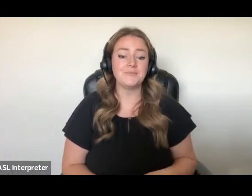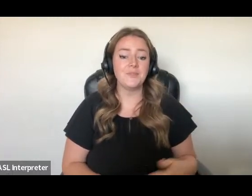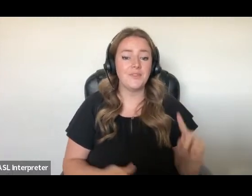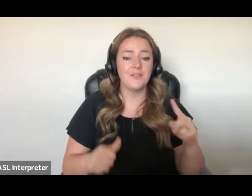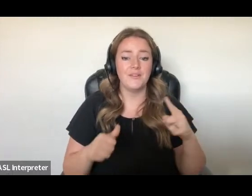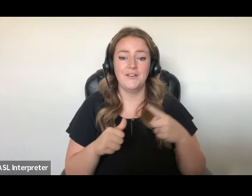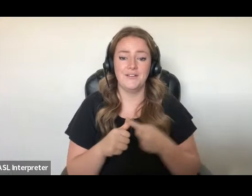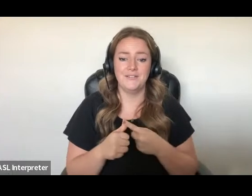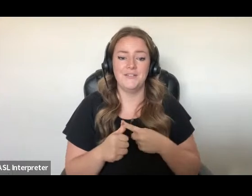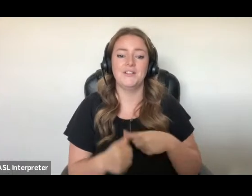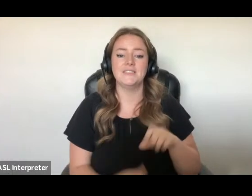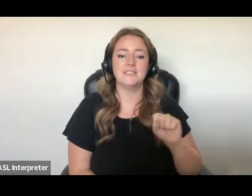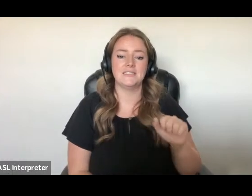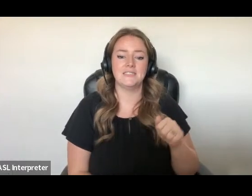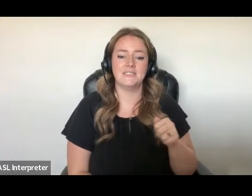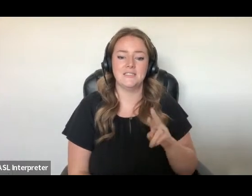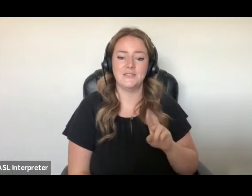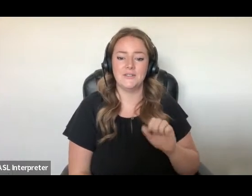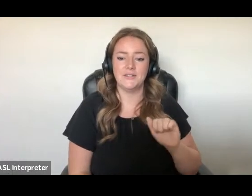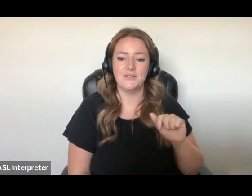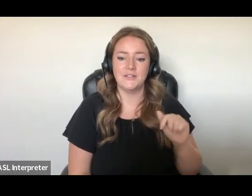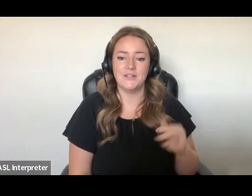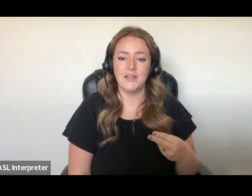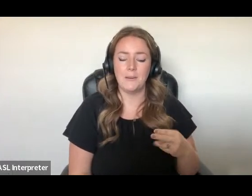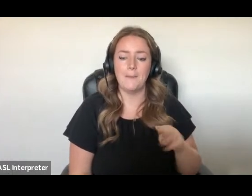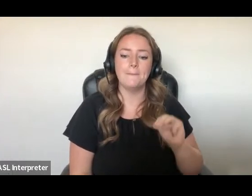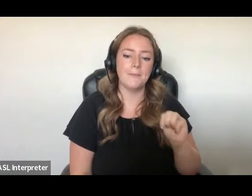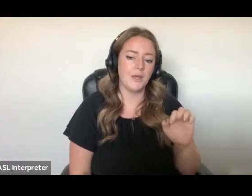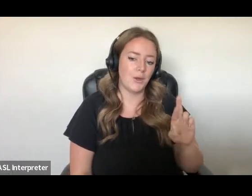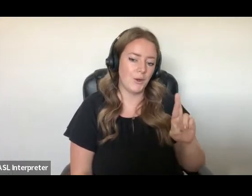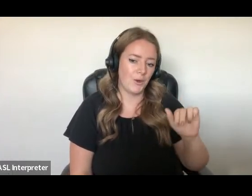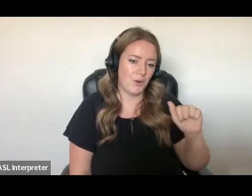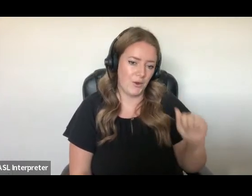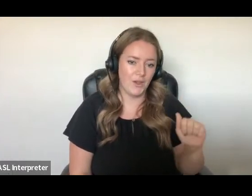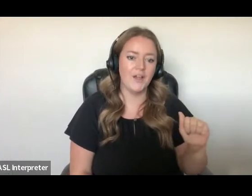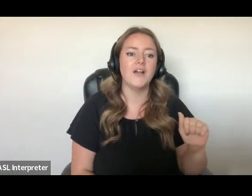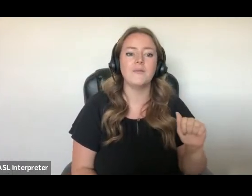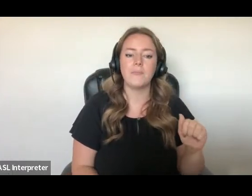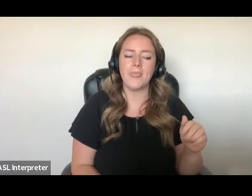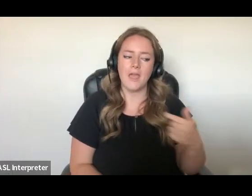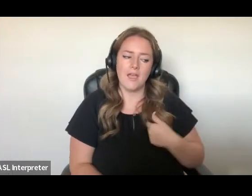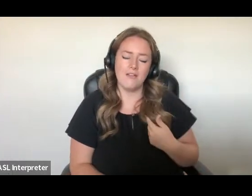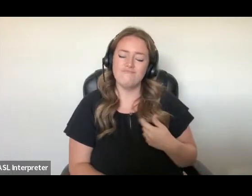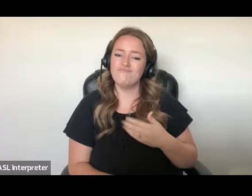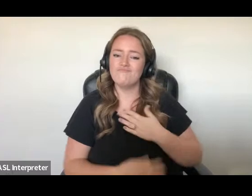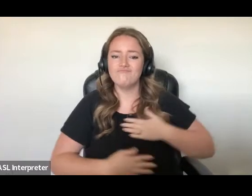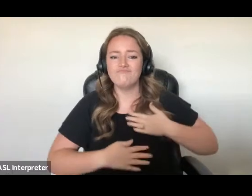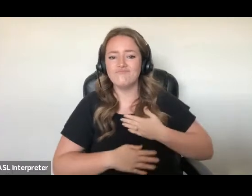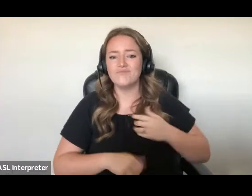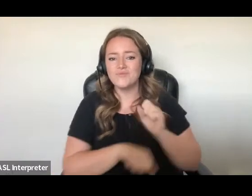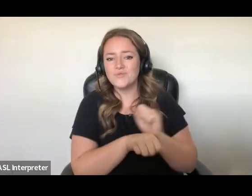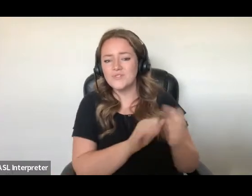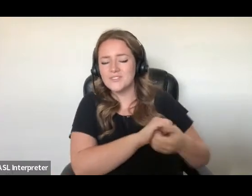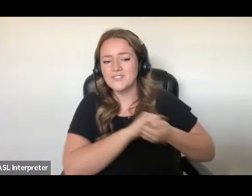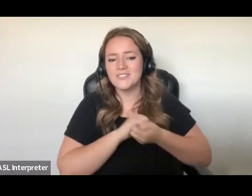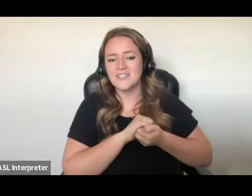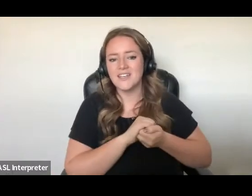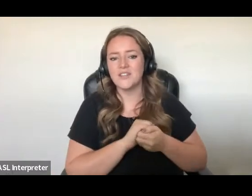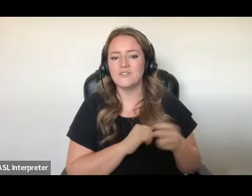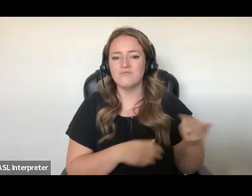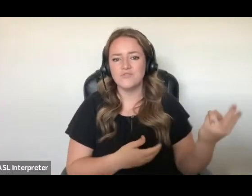BCCLA. I've had the pleasure of working with Mara on the issue of immigration detention since she joined BCCLA.